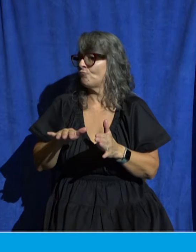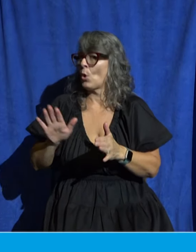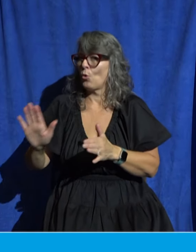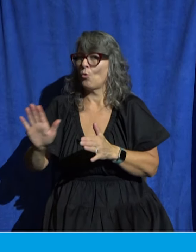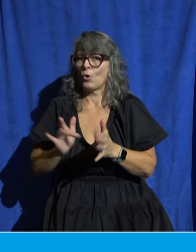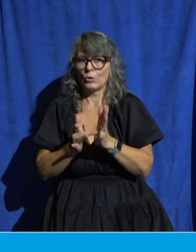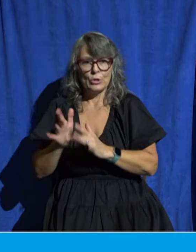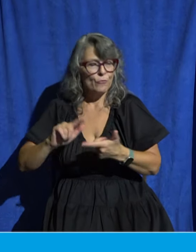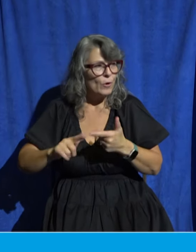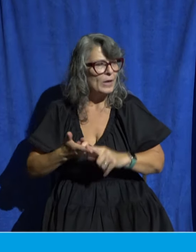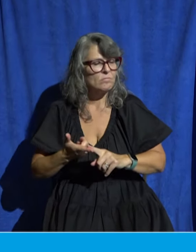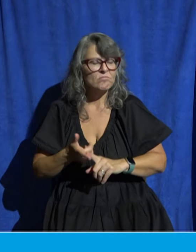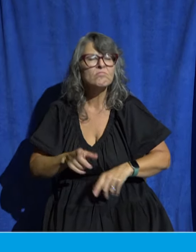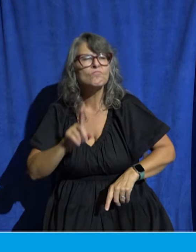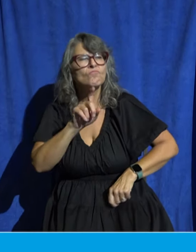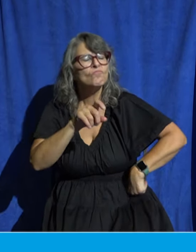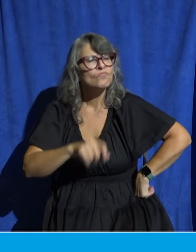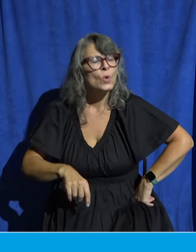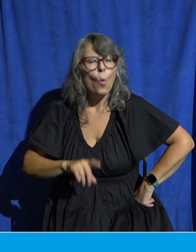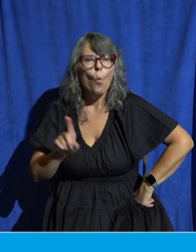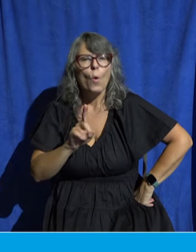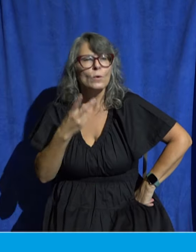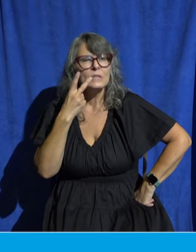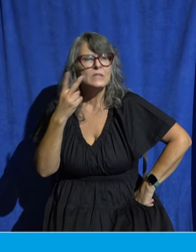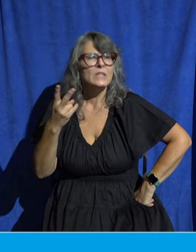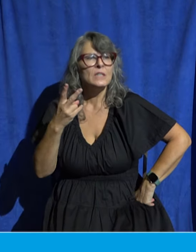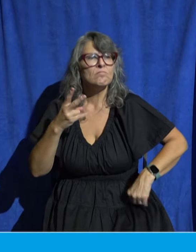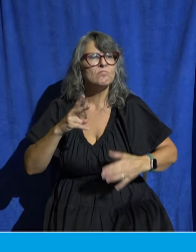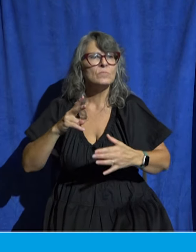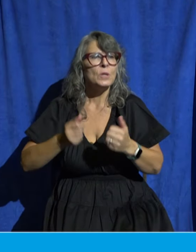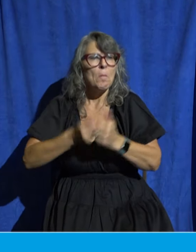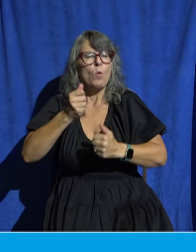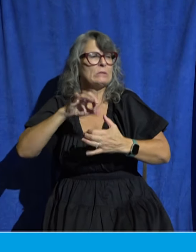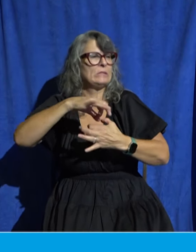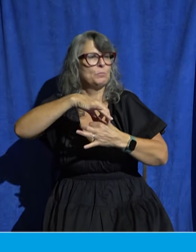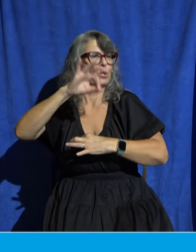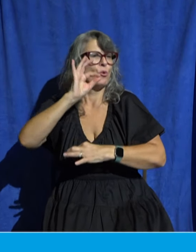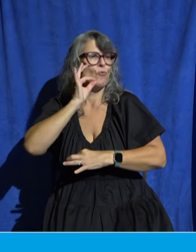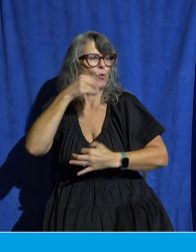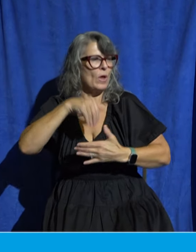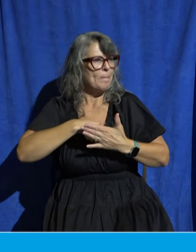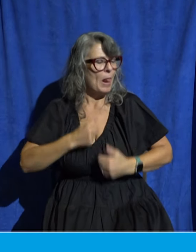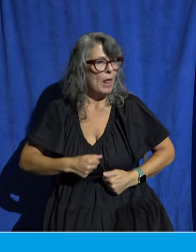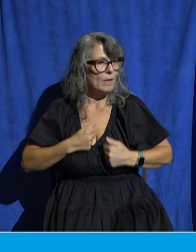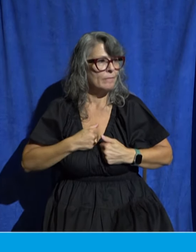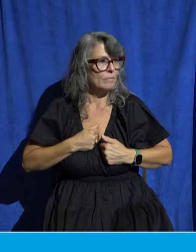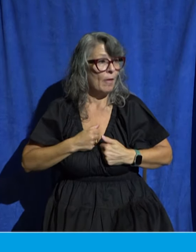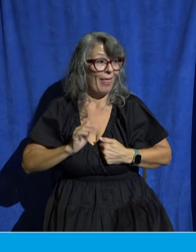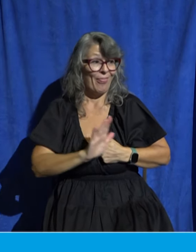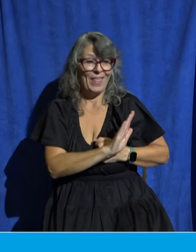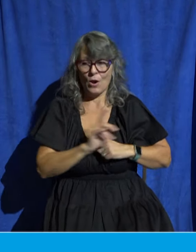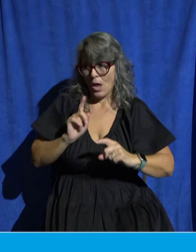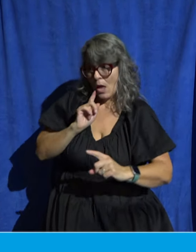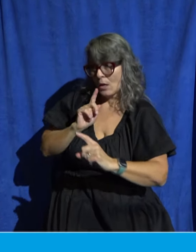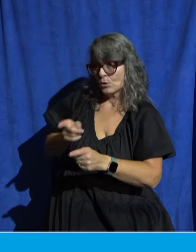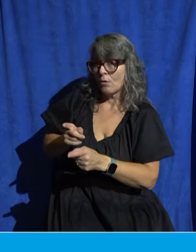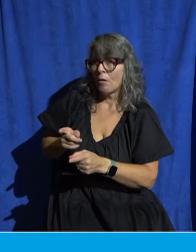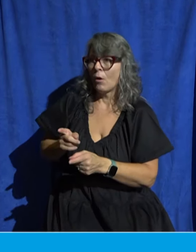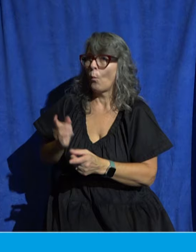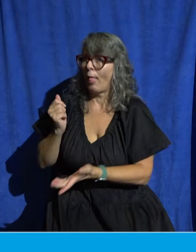in my life and their answers will be extremely helpful to you in that discernment process and because your